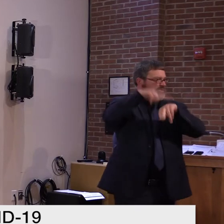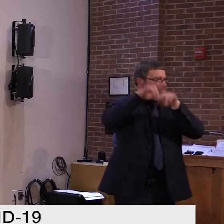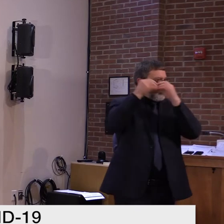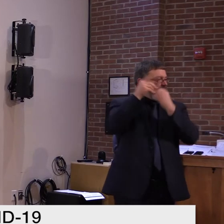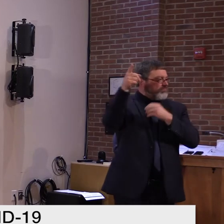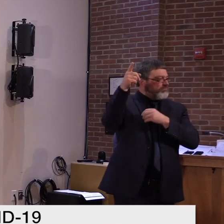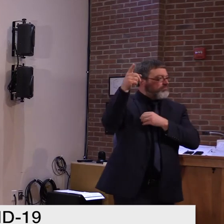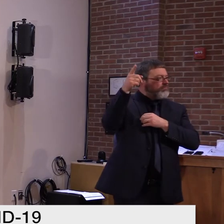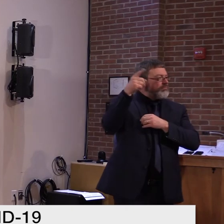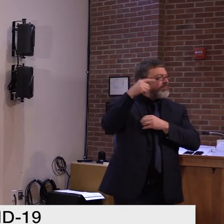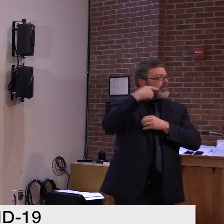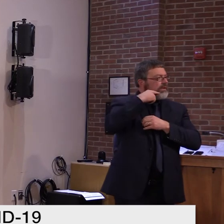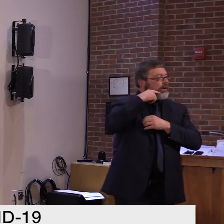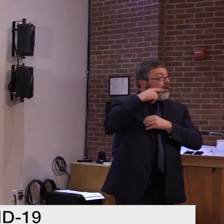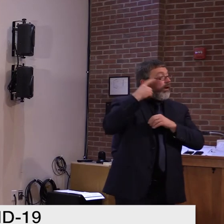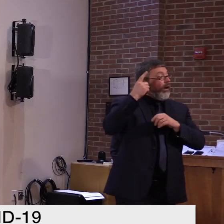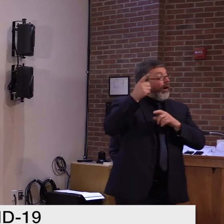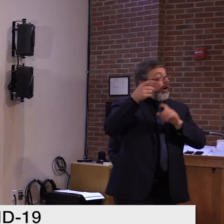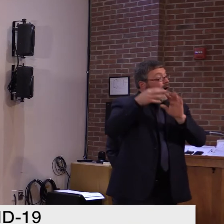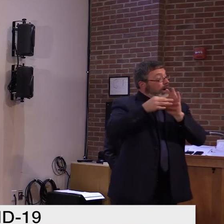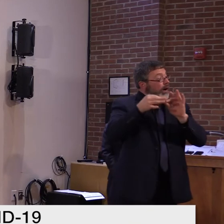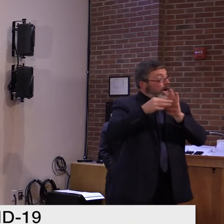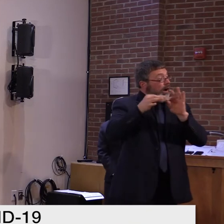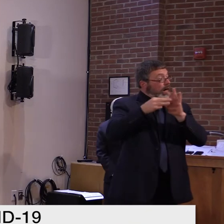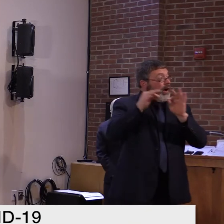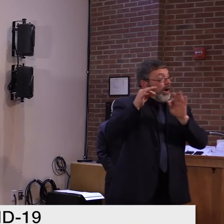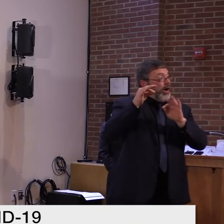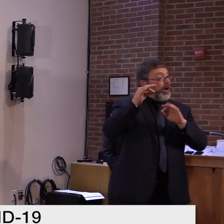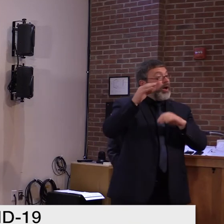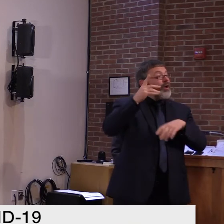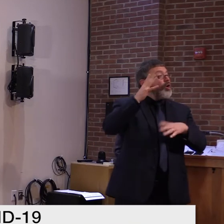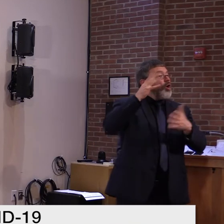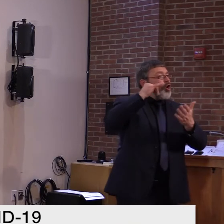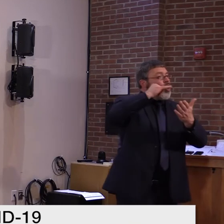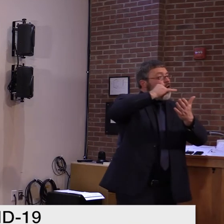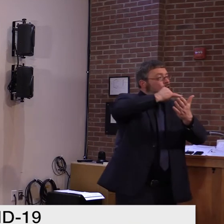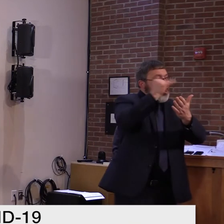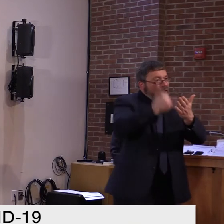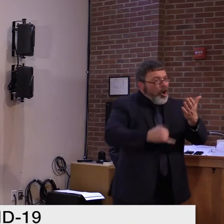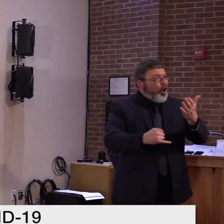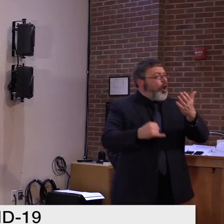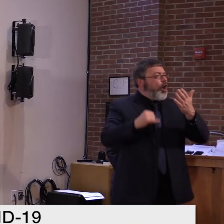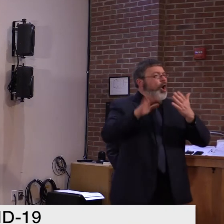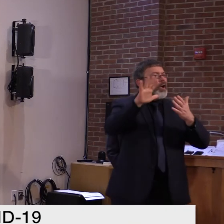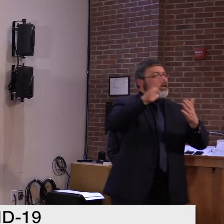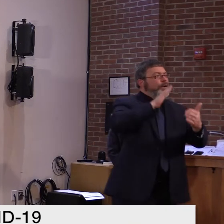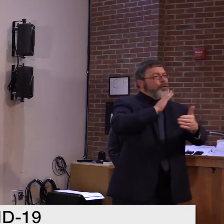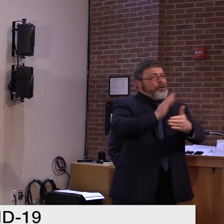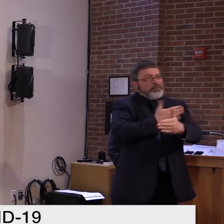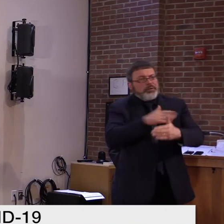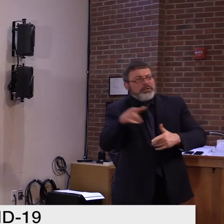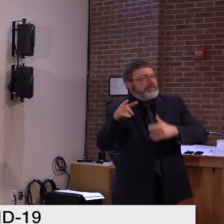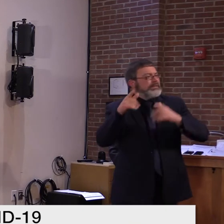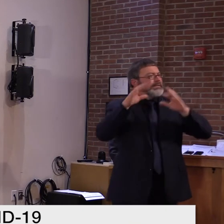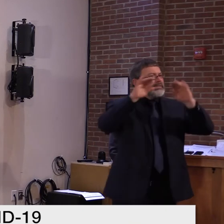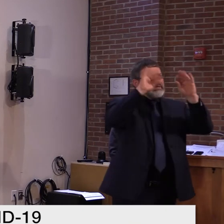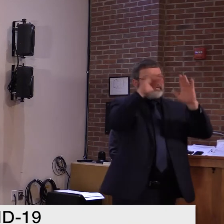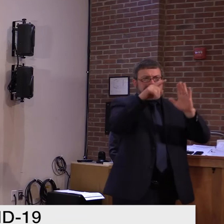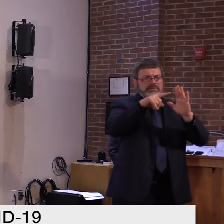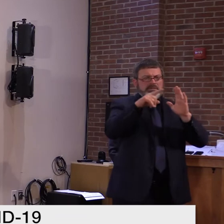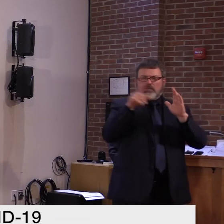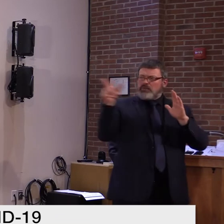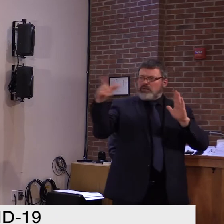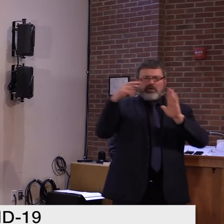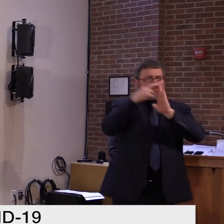writing, uh, the state guidance on music. So, my question is, will the state revisit music